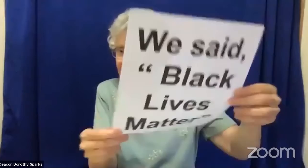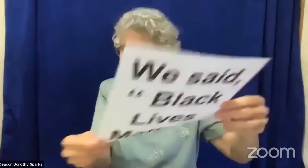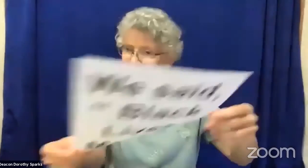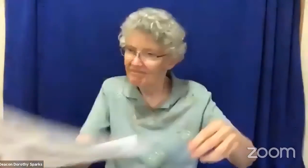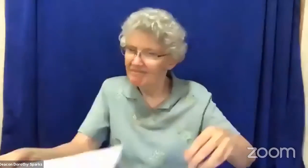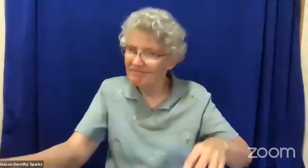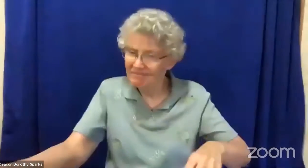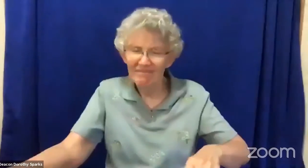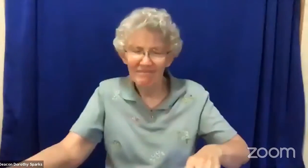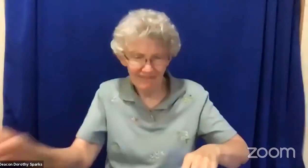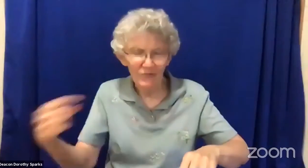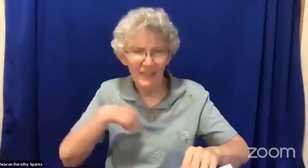It says